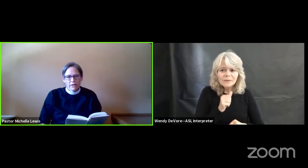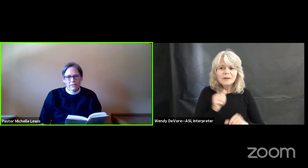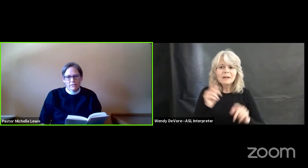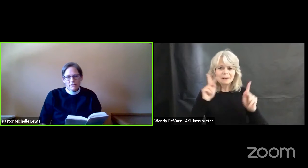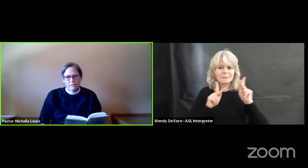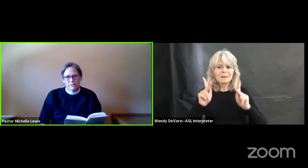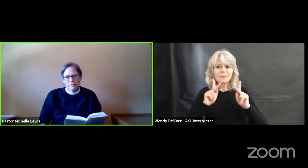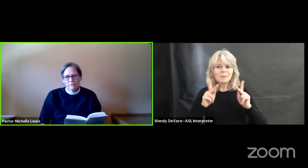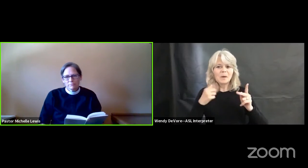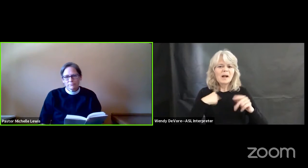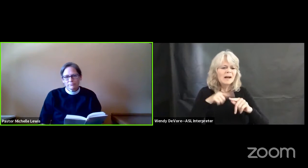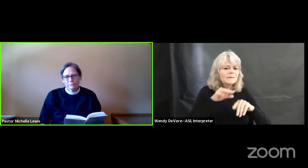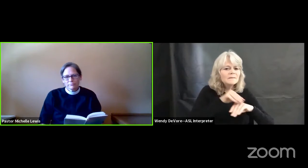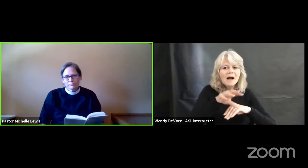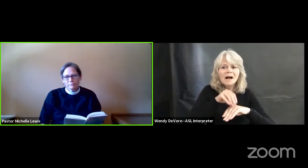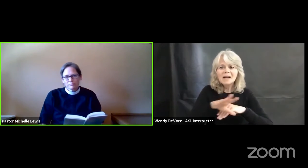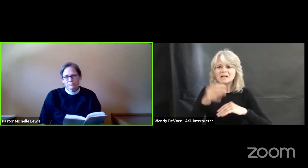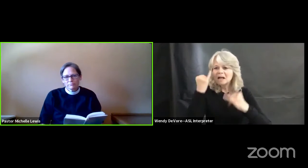but